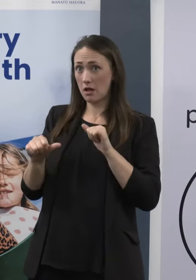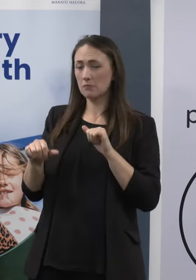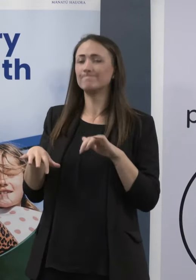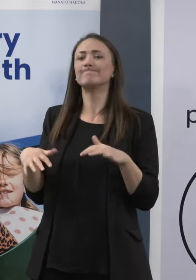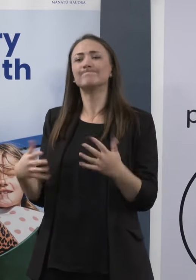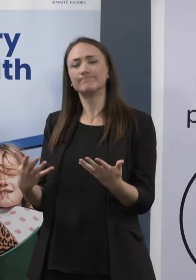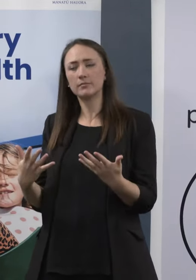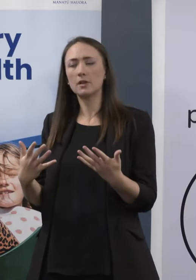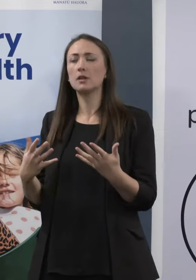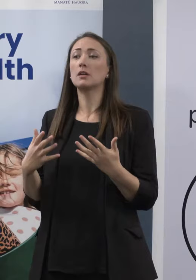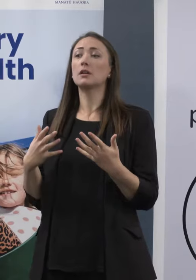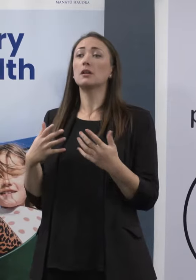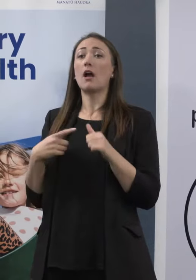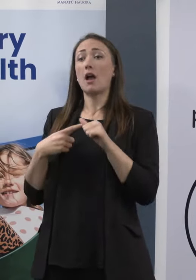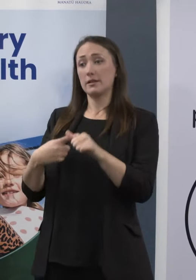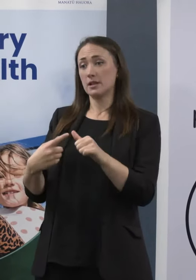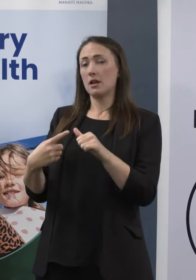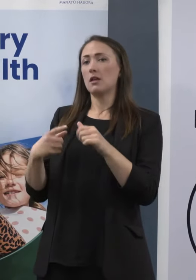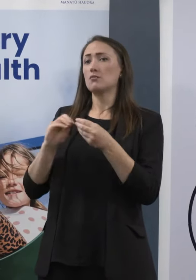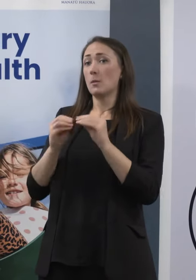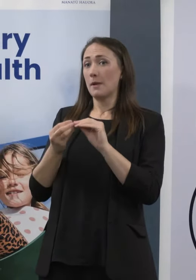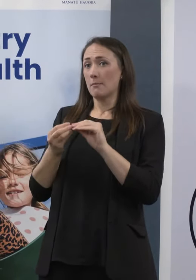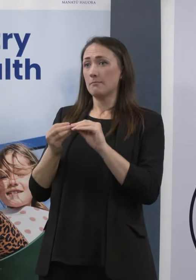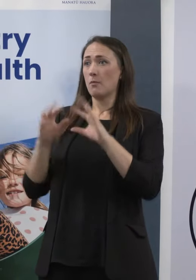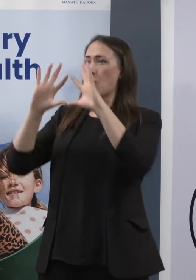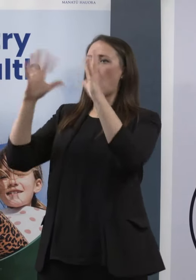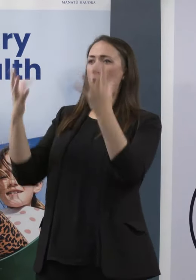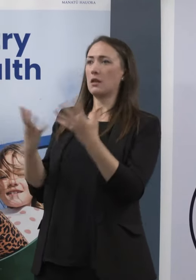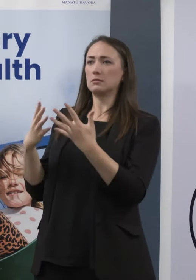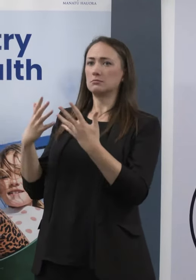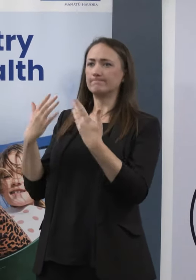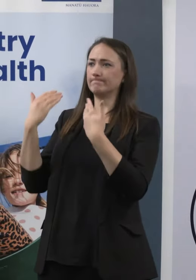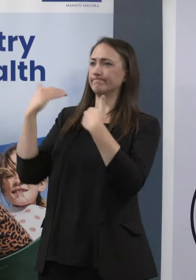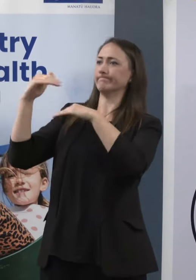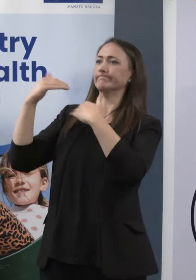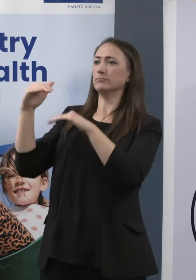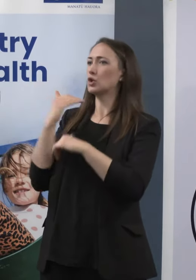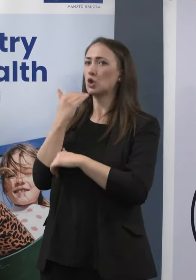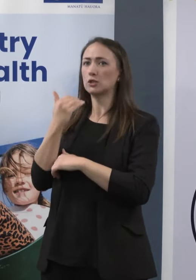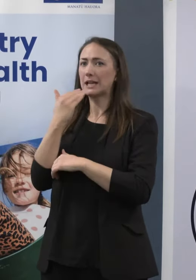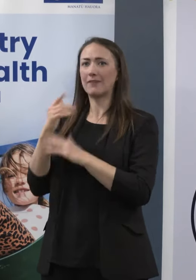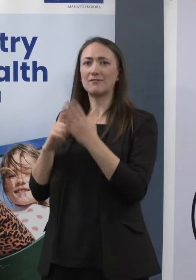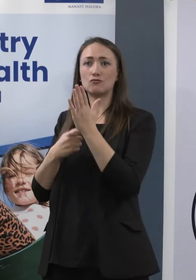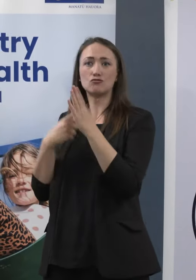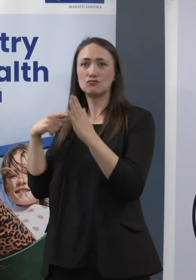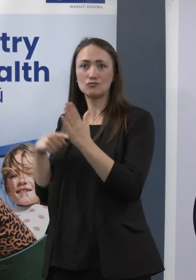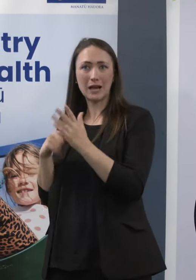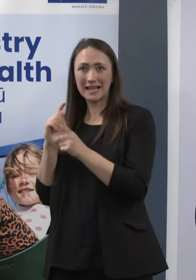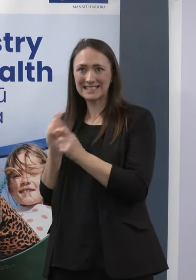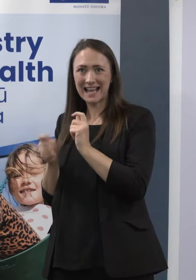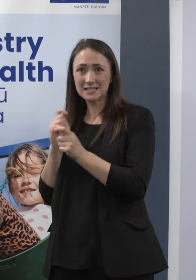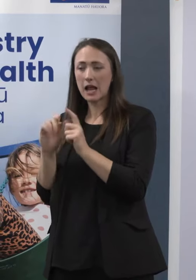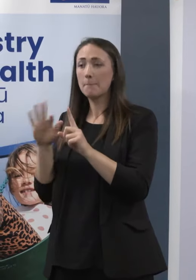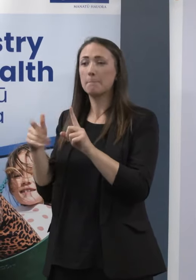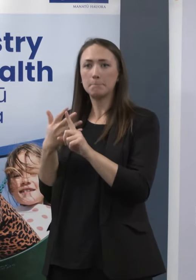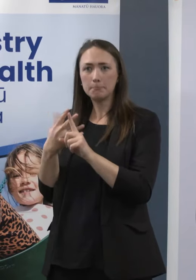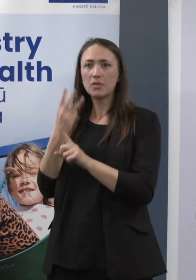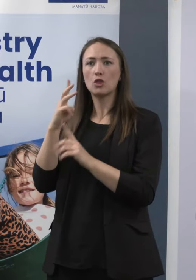were getting them in at that point in time, and by the third week of February, we certainly had enough to make that switch across to rapid antigen testing.